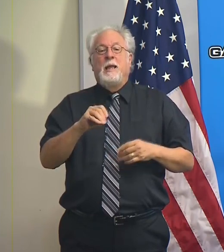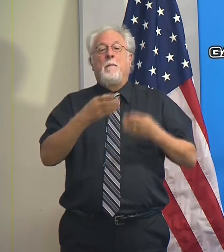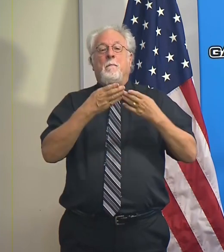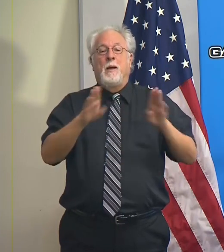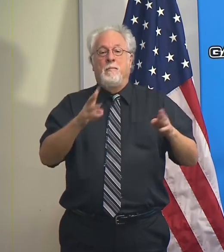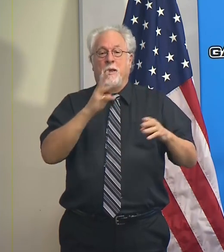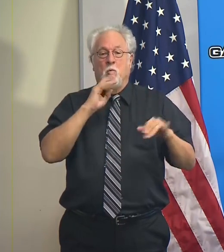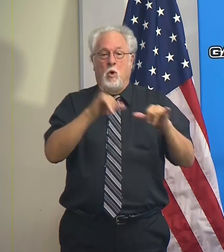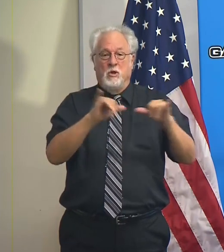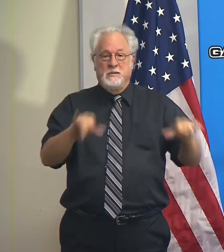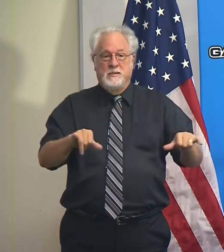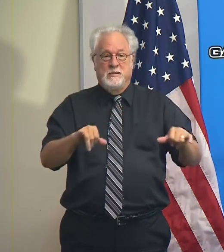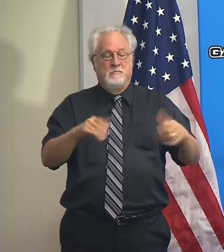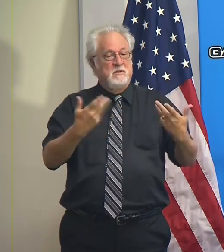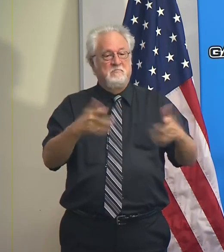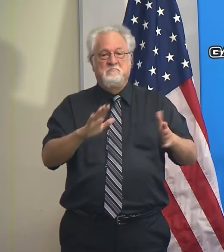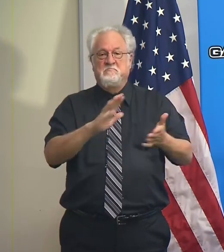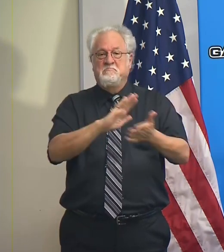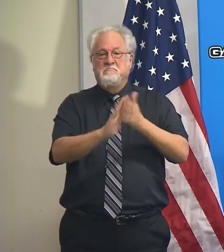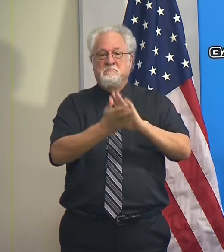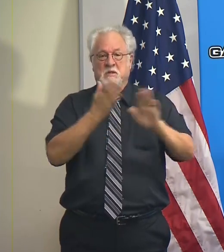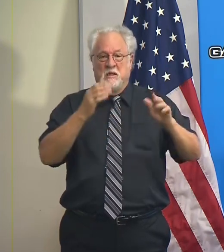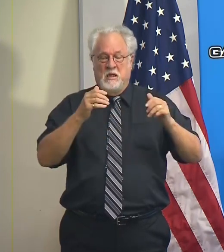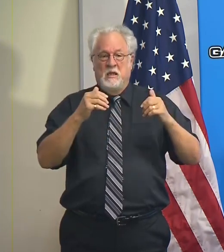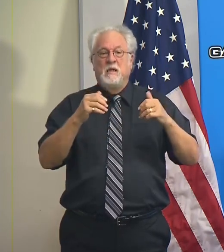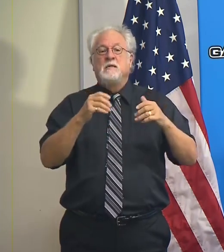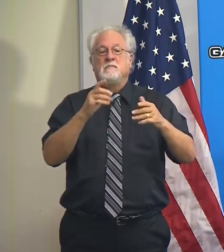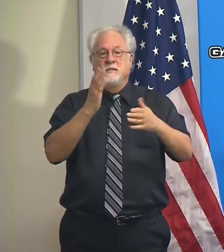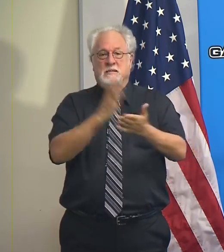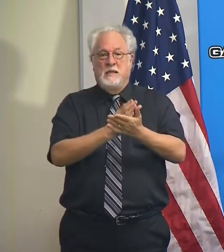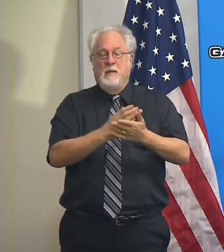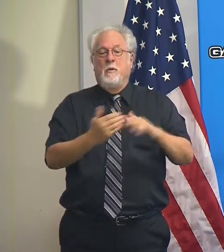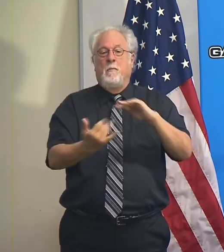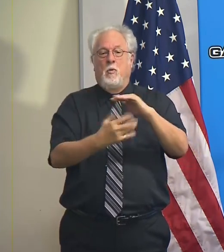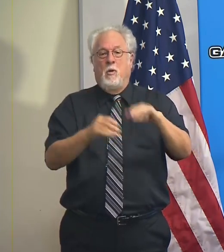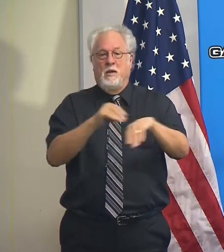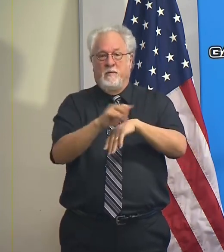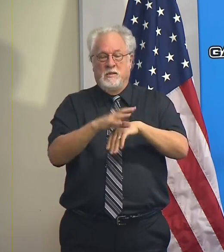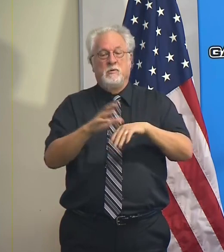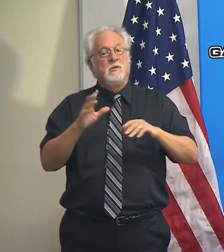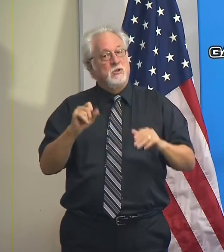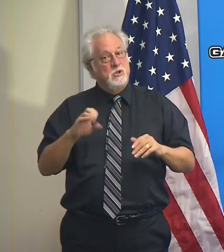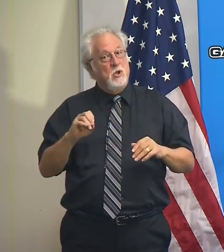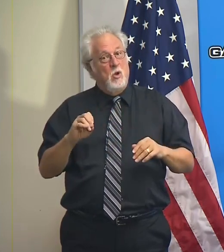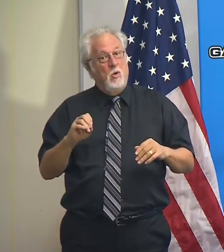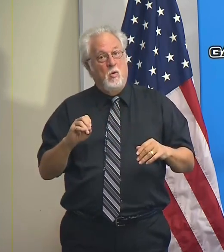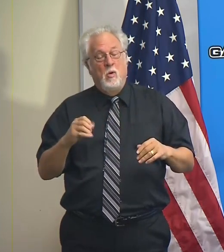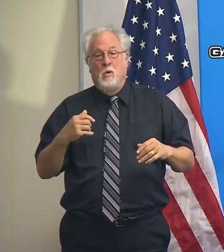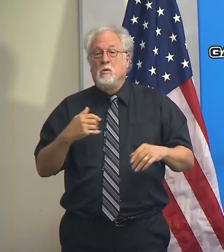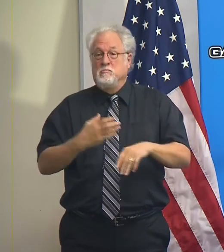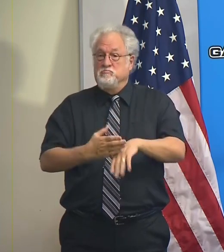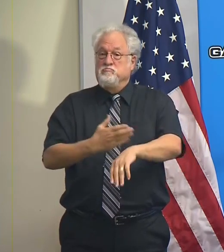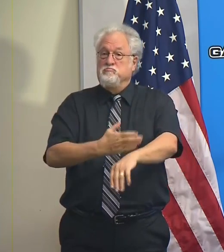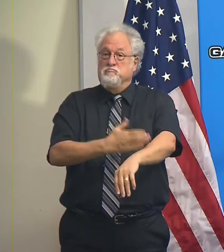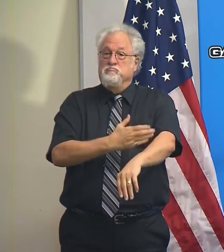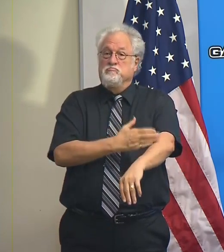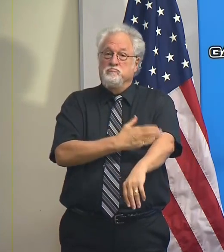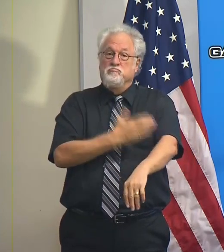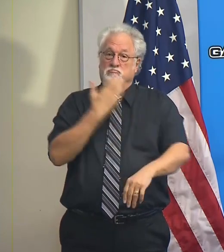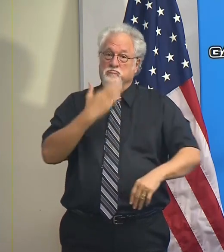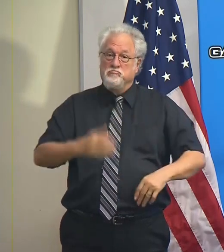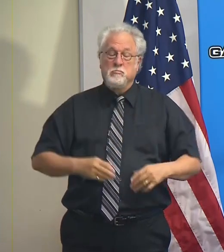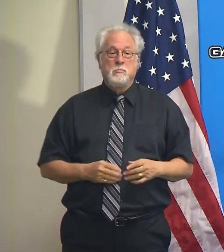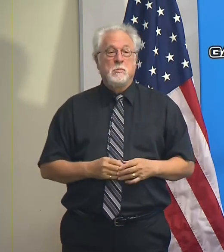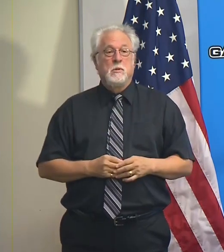systems that have been cleared from their boil advisories. So we are making good progress there.